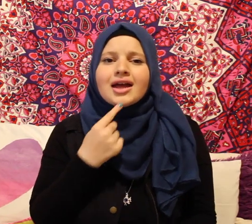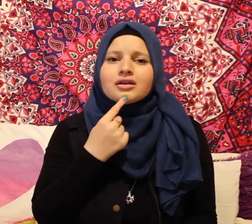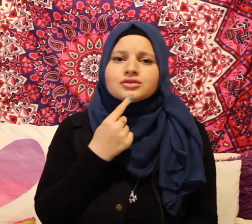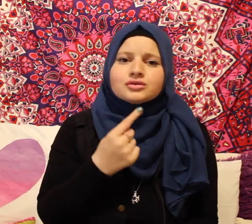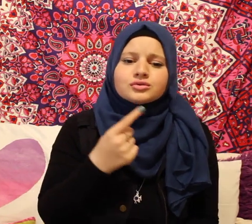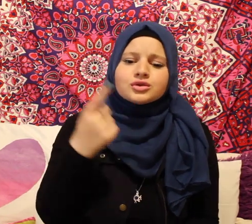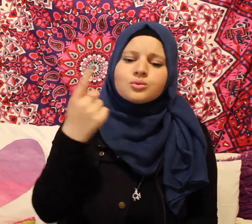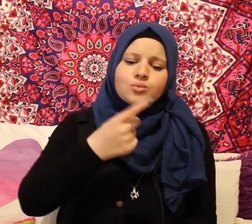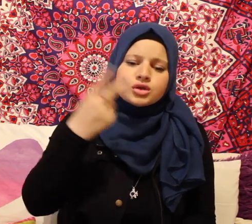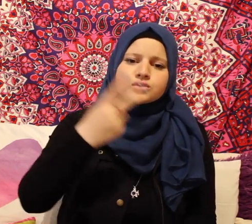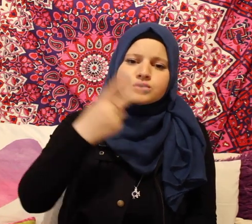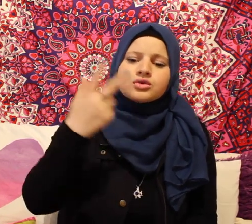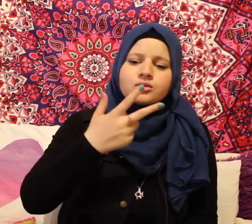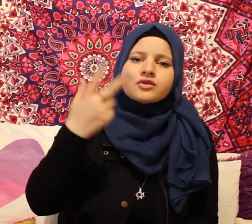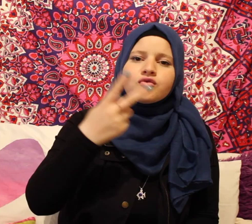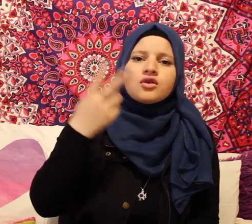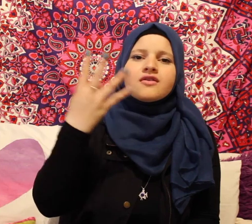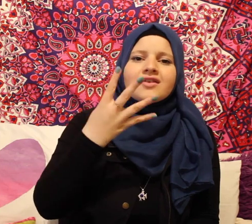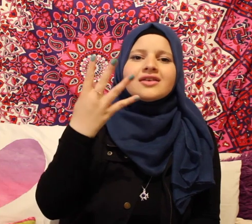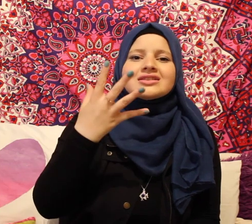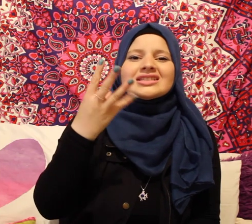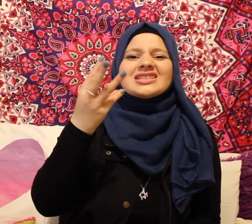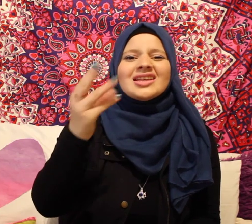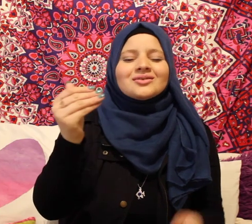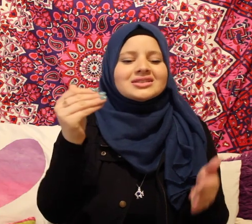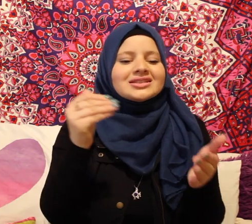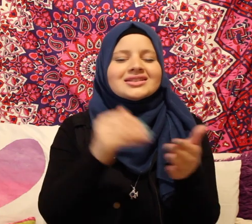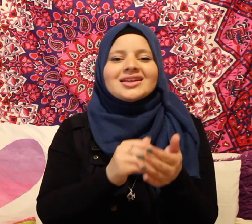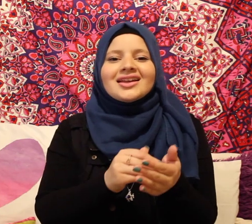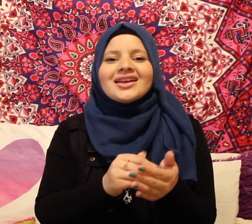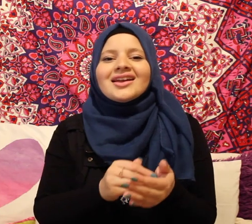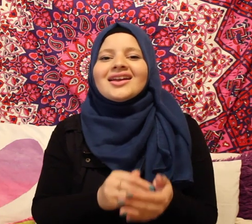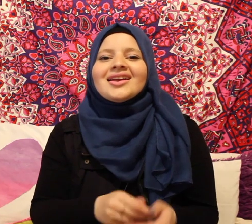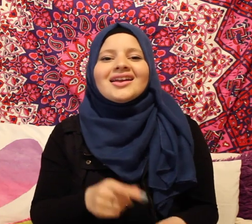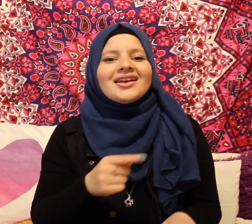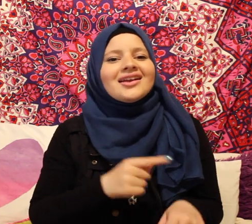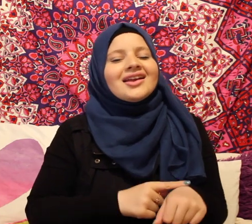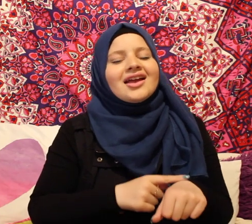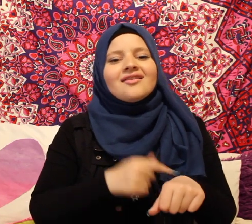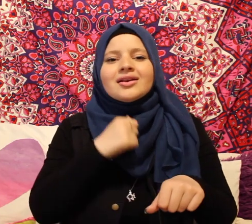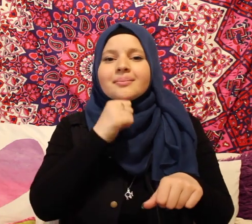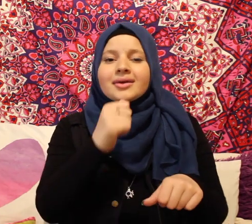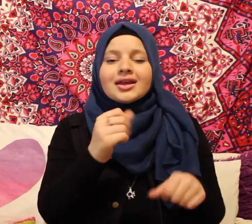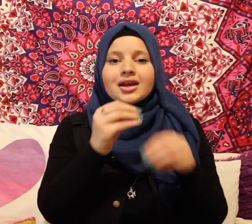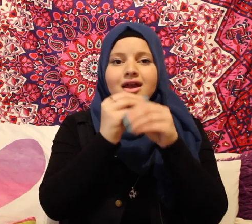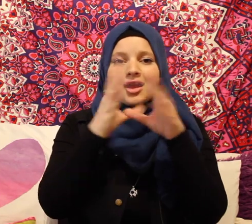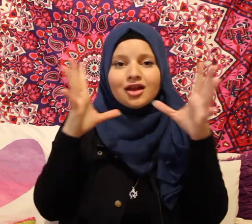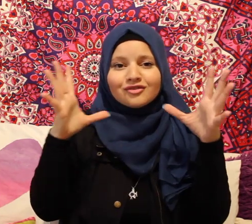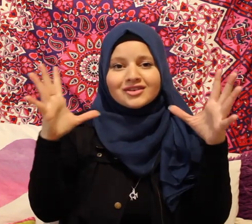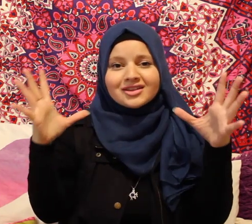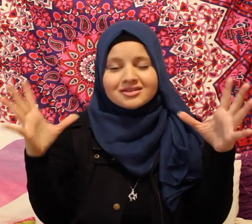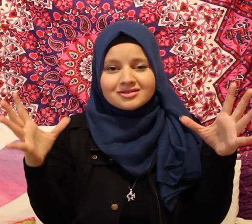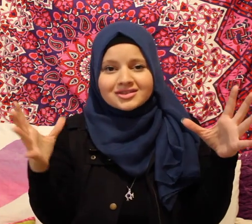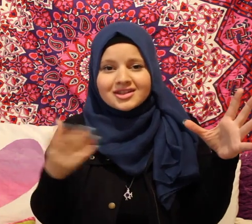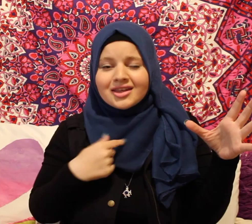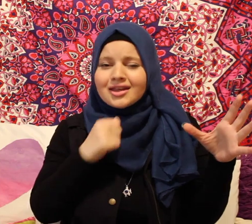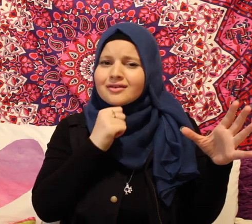I told you 1, 2, 3, 4, 5, 6 thousand times Haven't I made it obvious? Haven't I